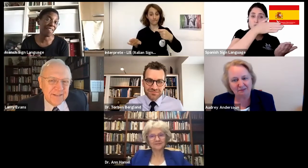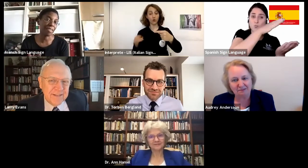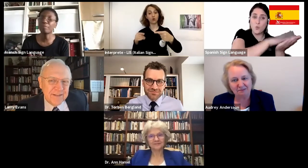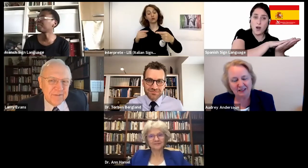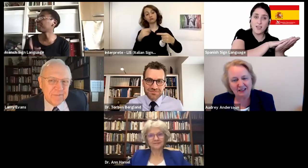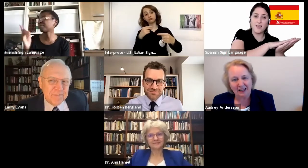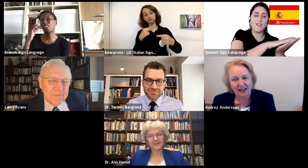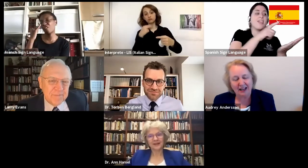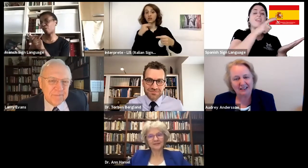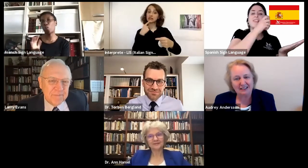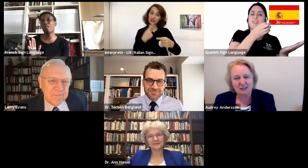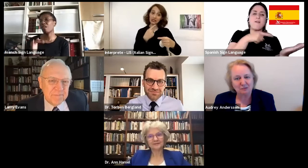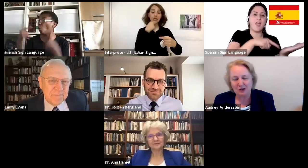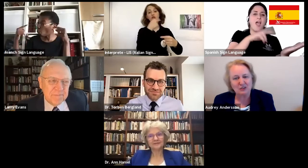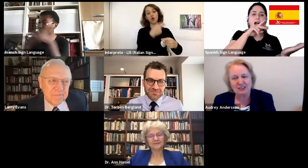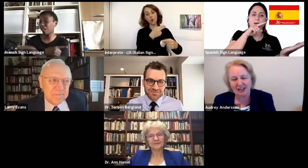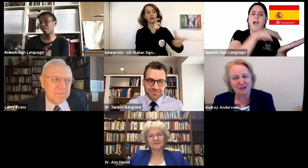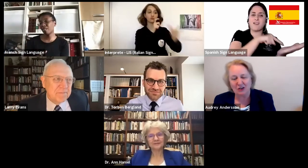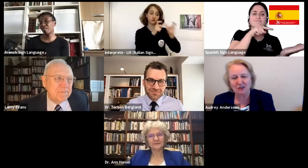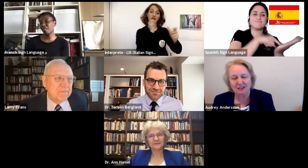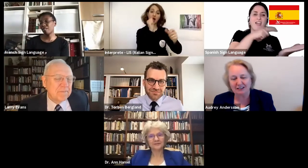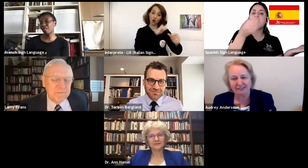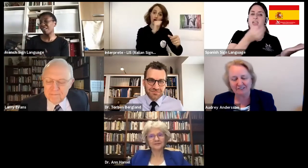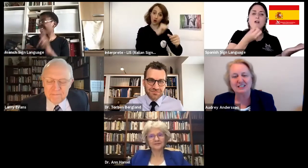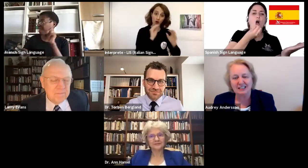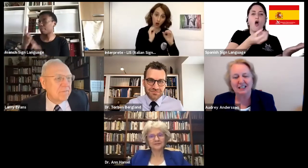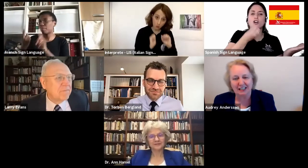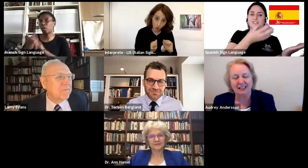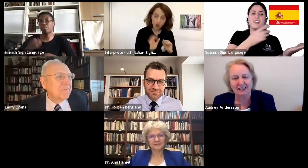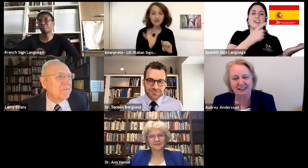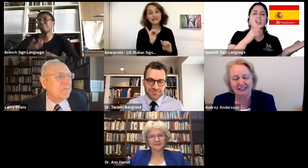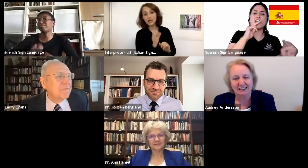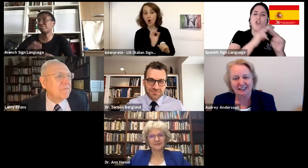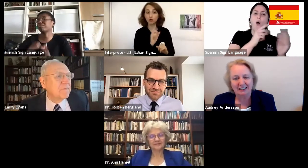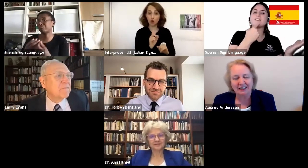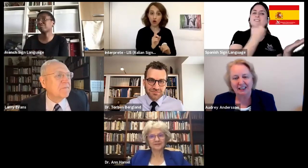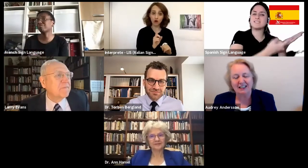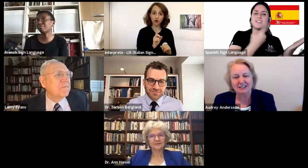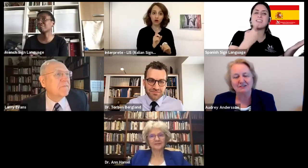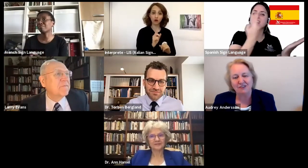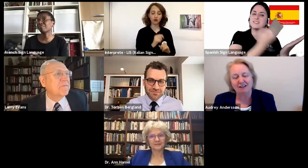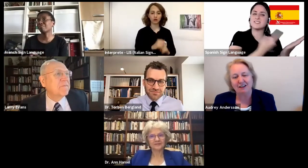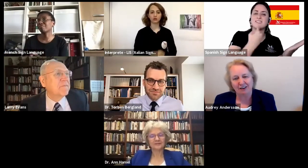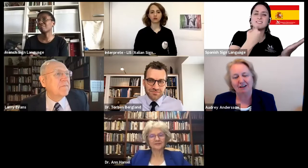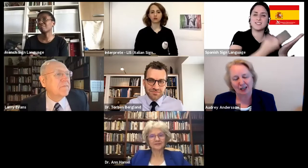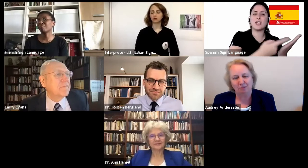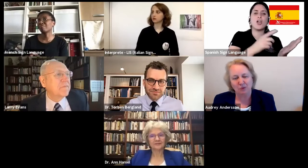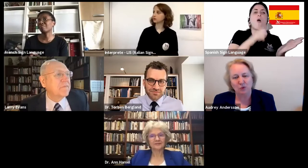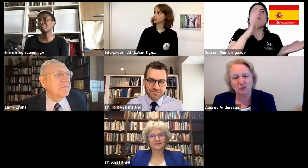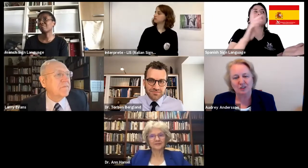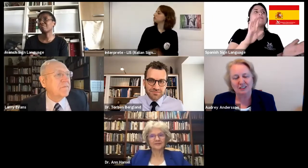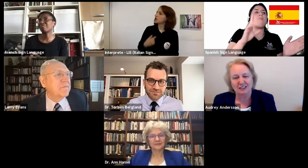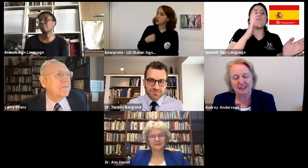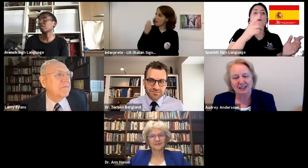their name. And just because they are not physically here. It is very, very